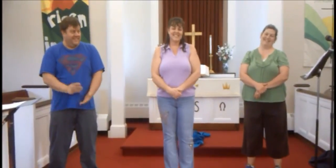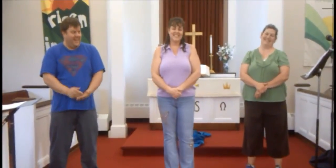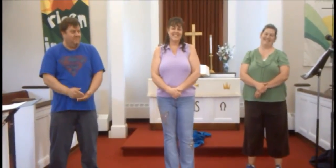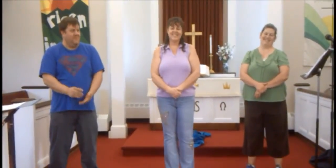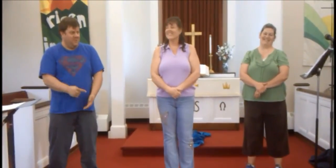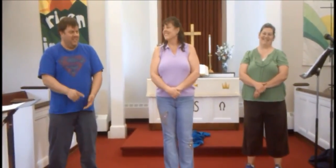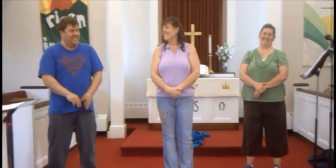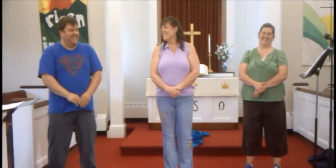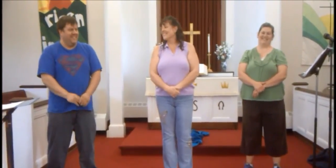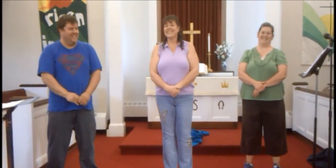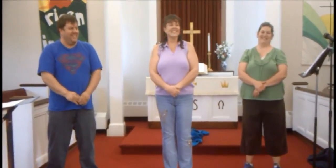We'll be right back.